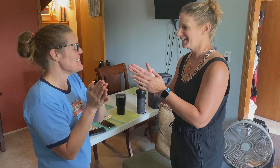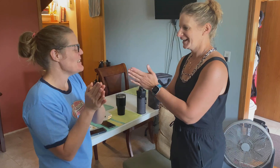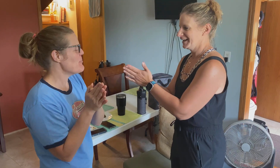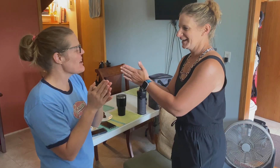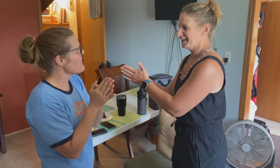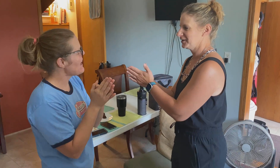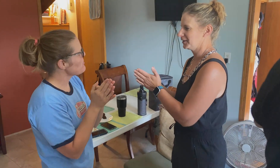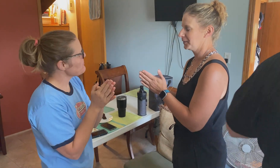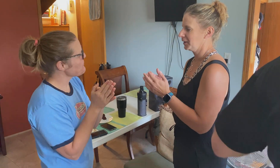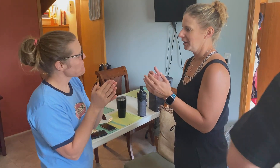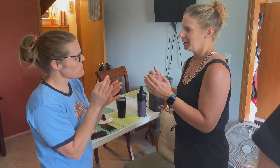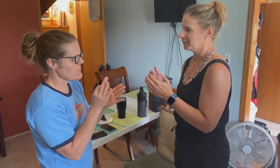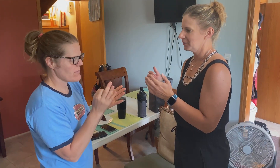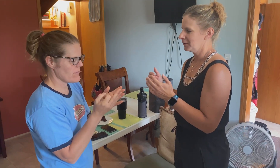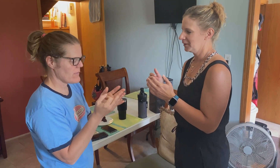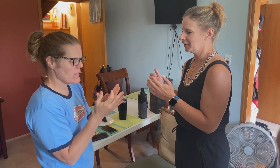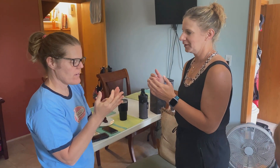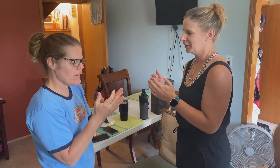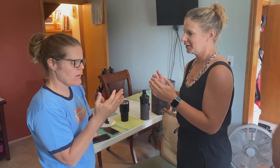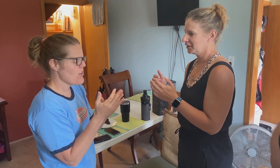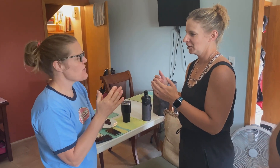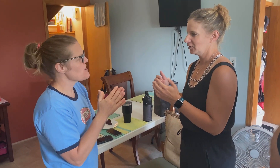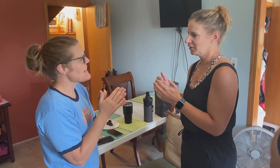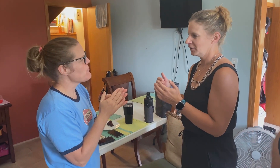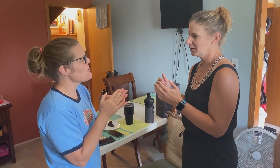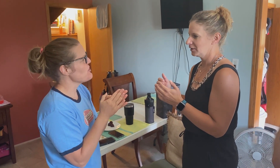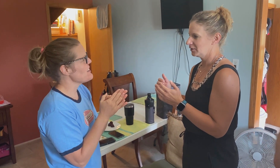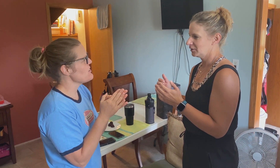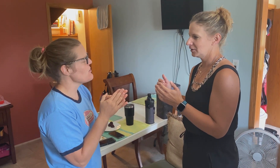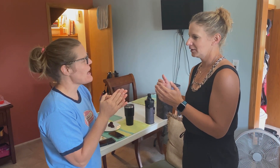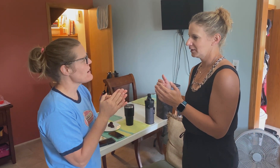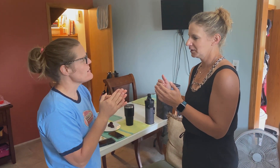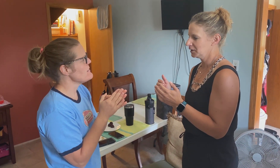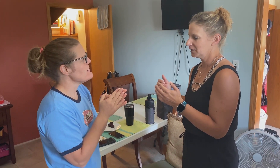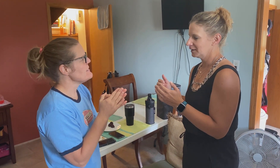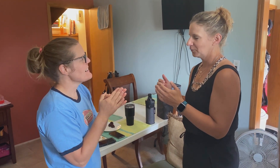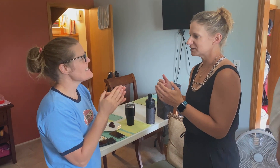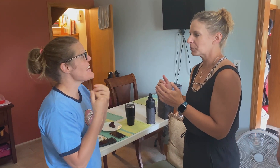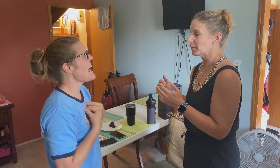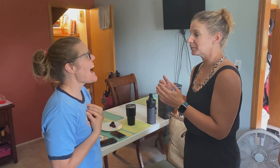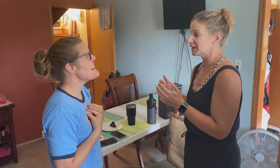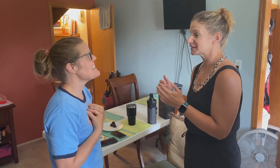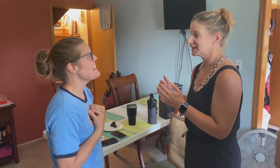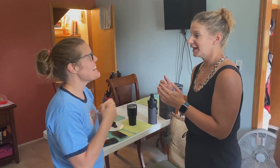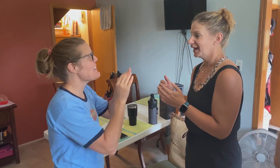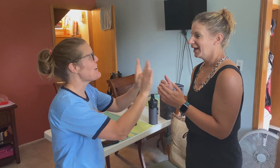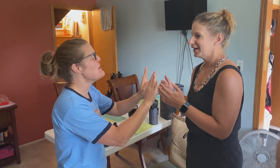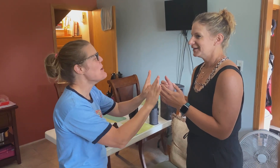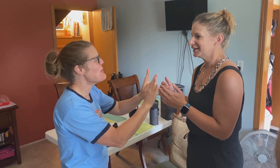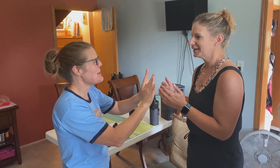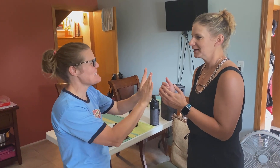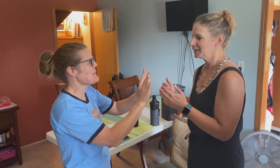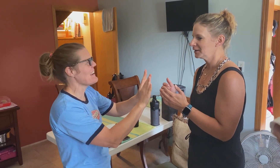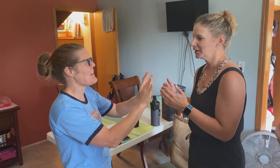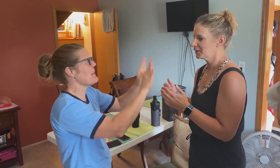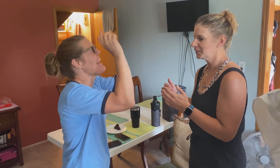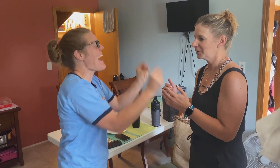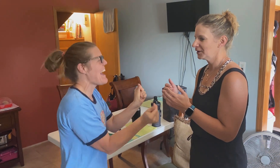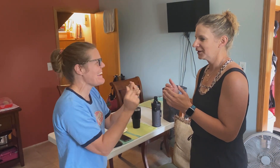But on the third time through, you didn't do that. Because then I did it, and then you weren't doing it. was like, hey!